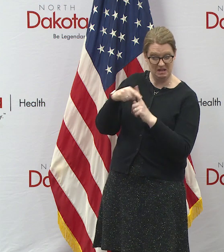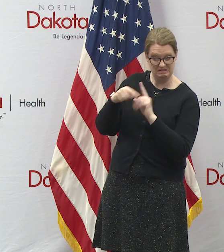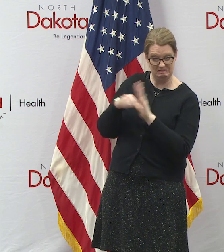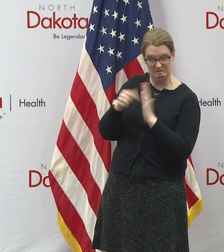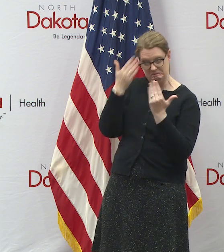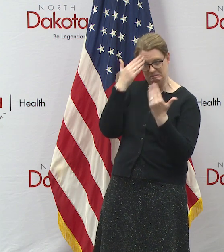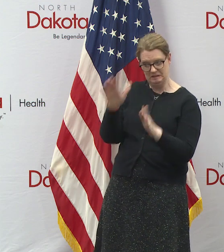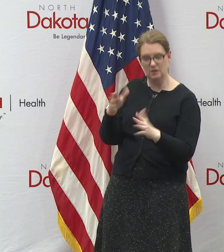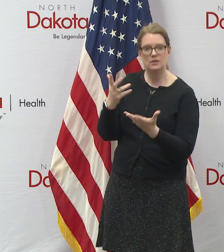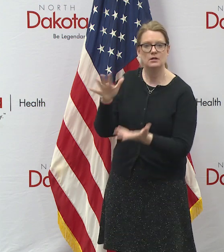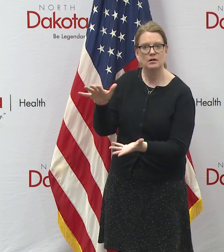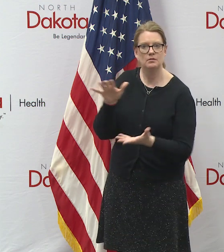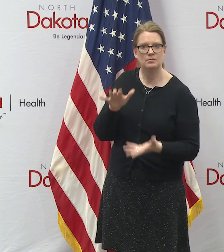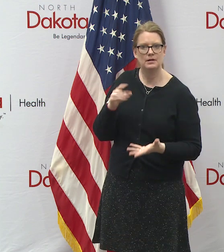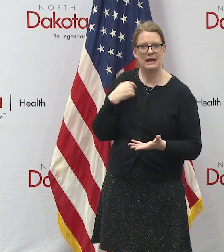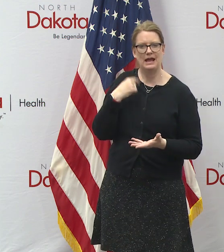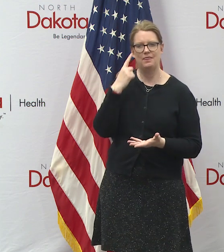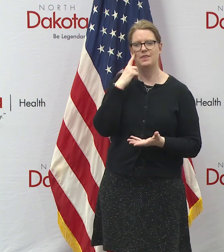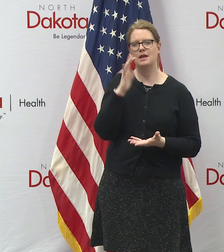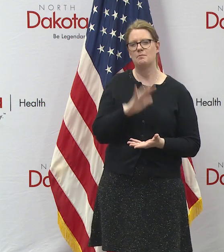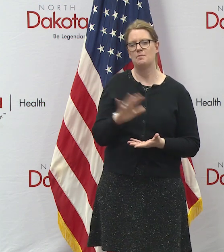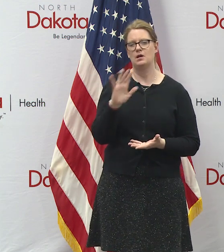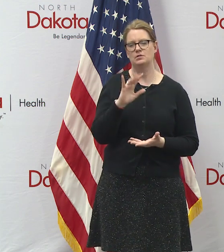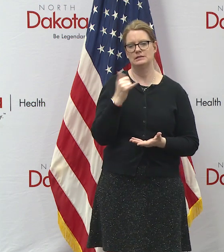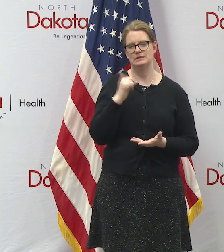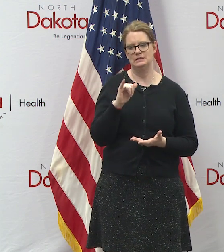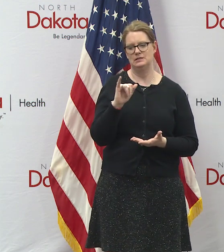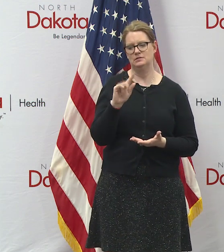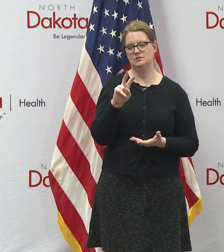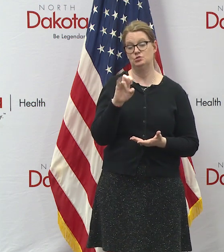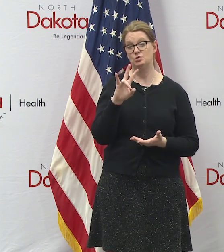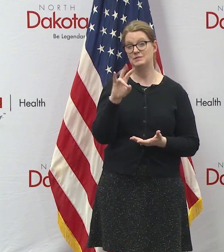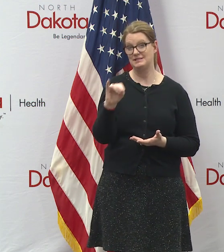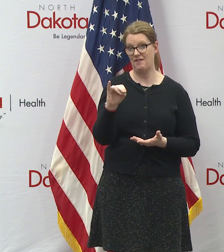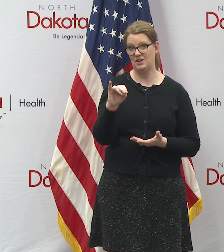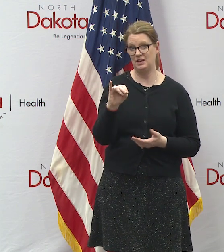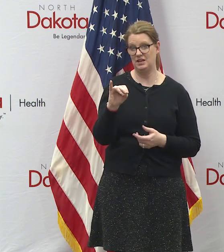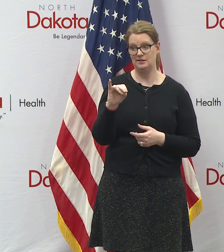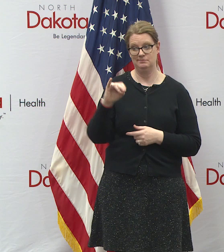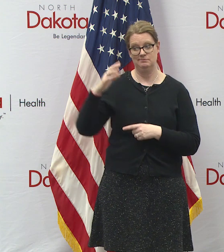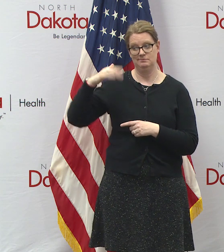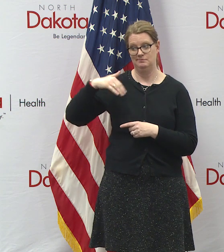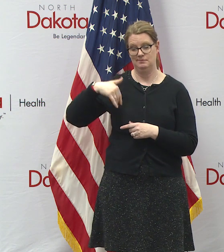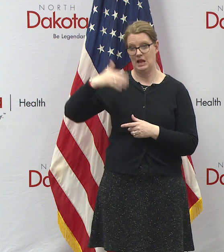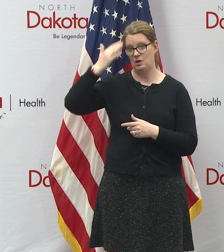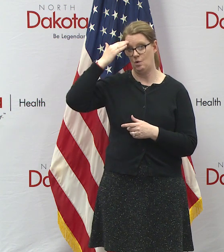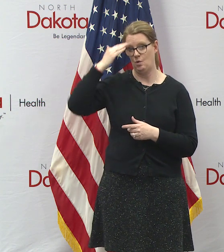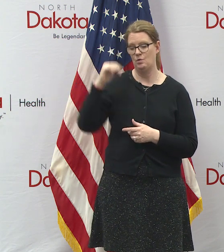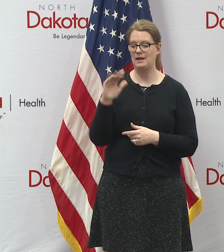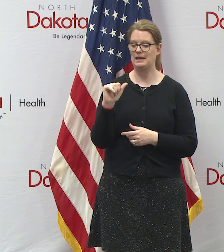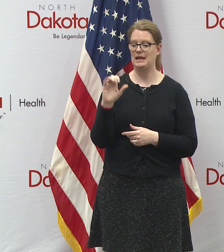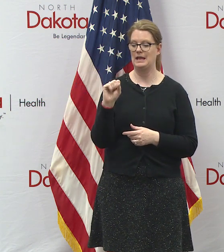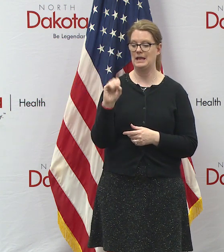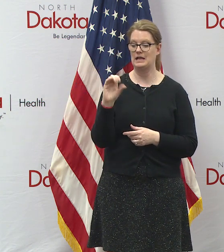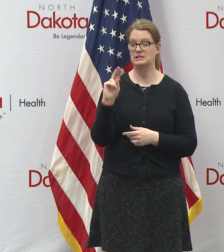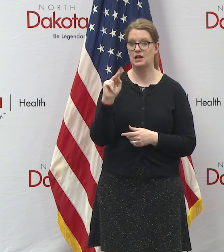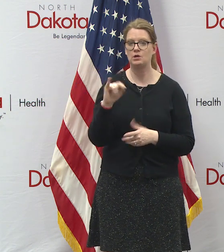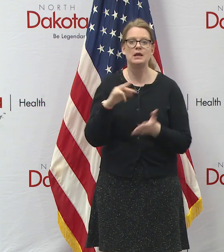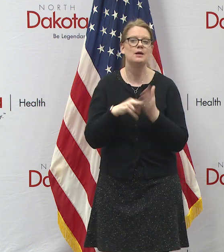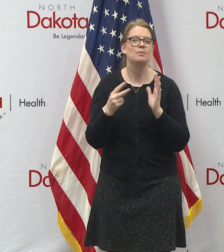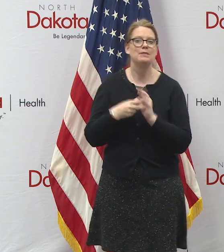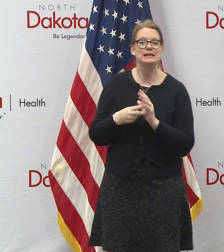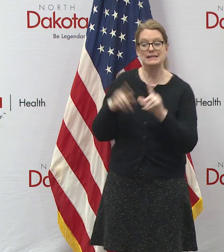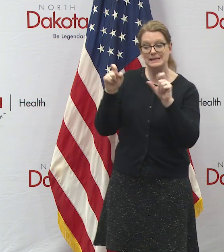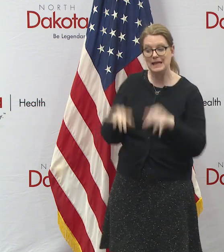came in here is that i think there's about uh still 270 of those pending uh and we say cast county they were taken in cast